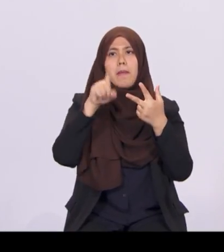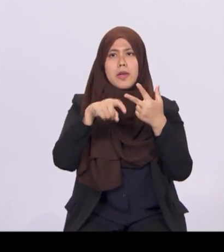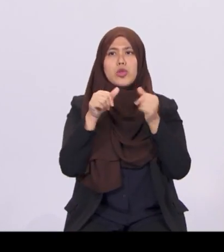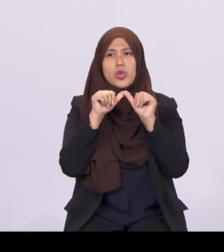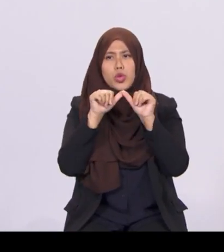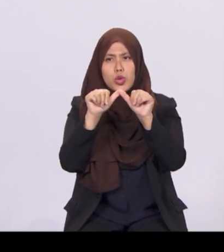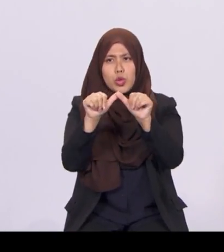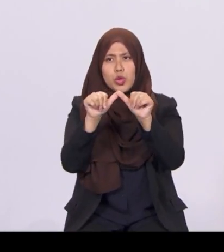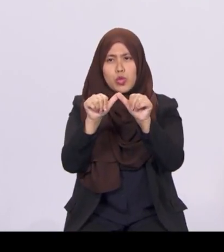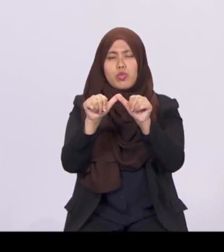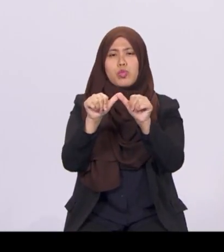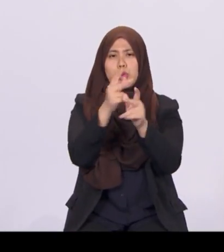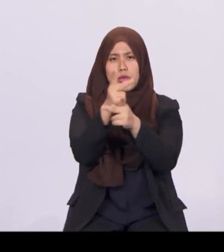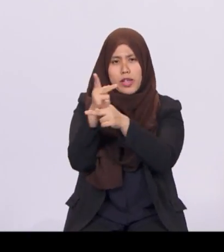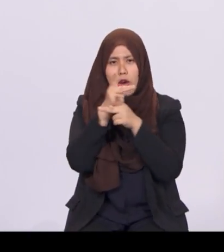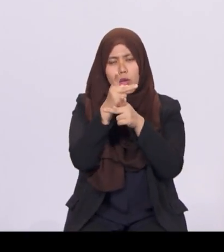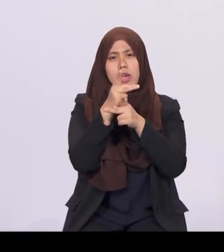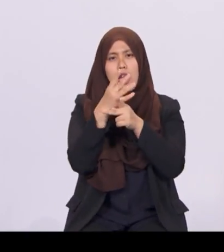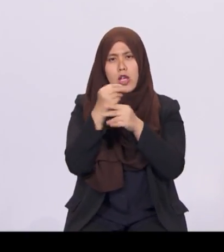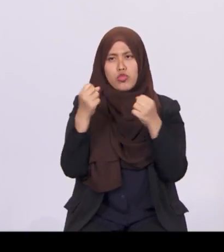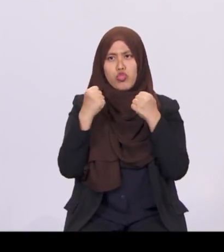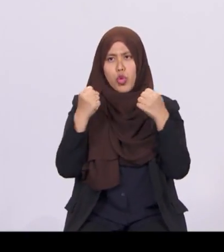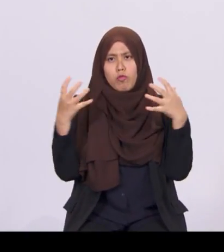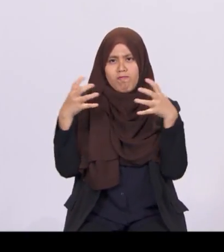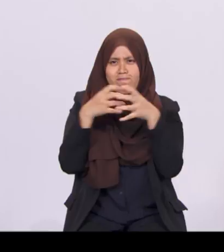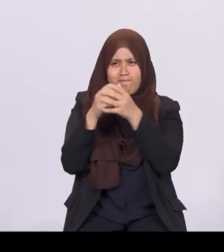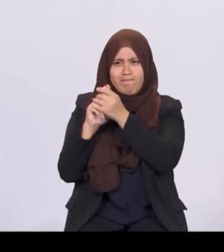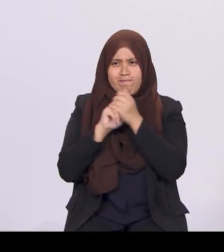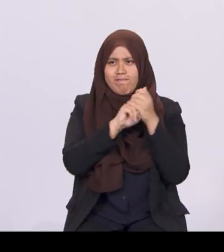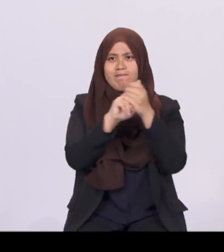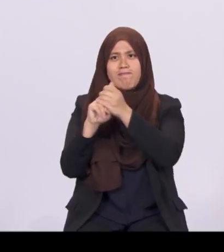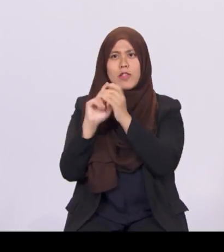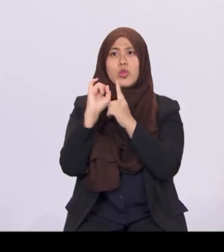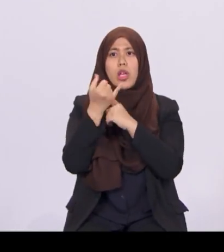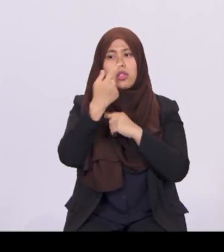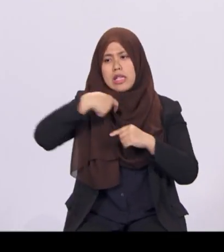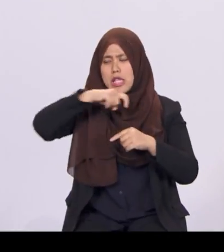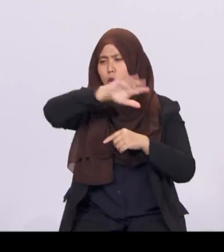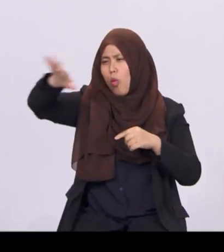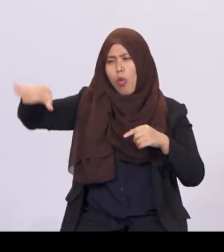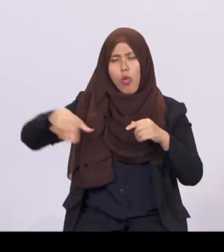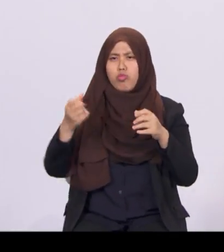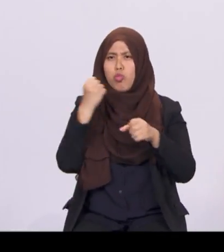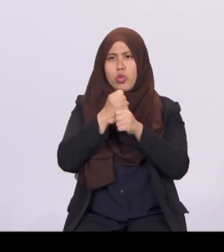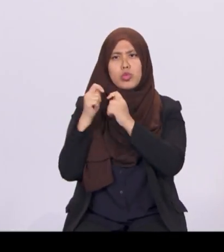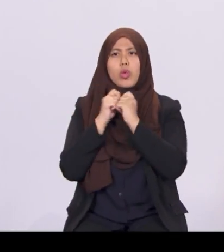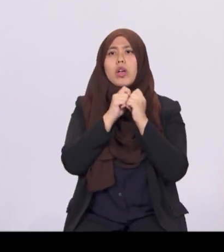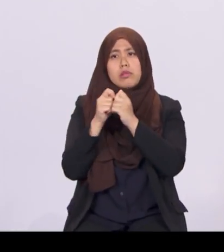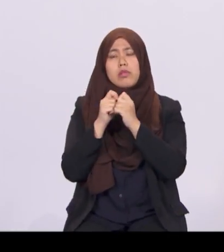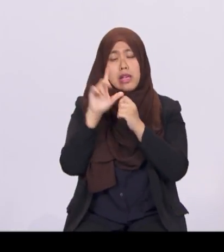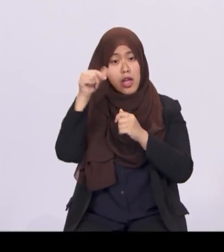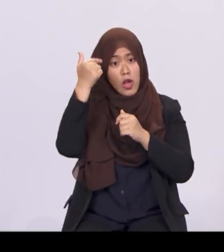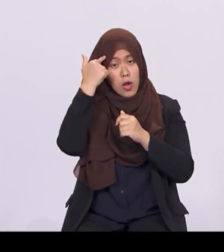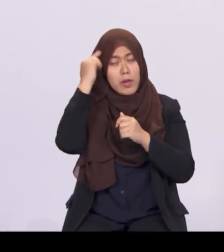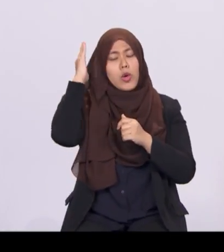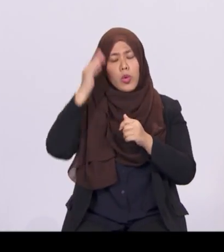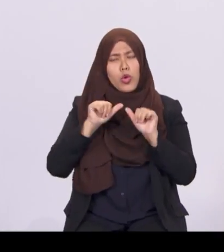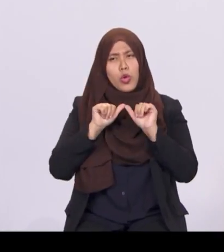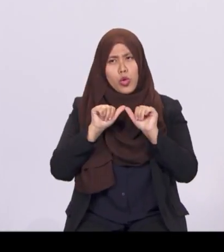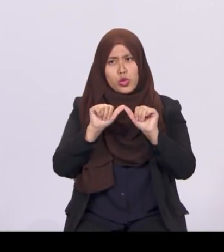This requires our collective efforts. The Government will continue to strengthen our social safety nets and supports, especially